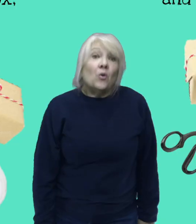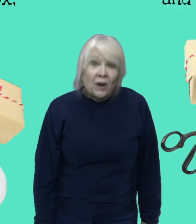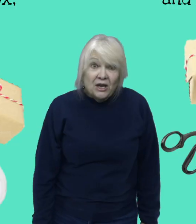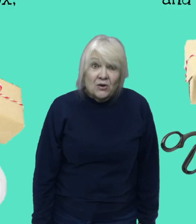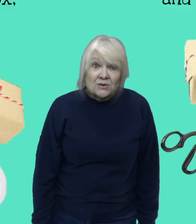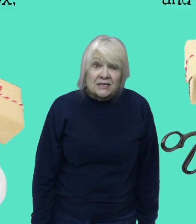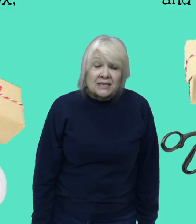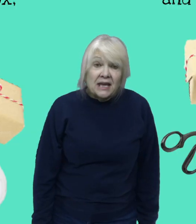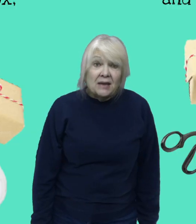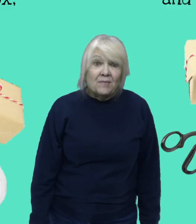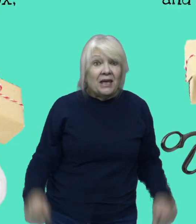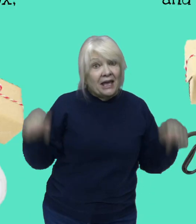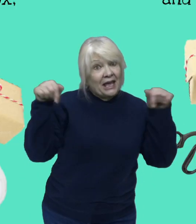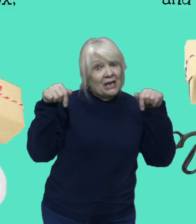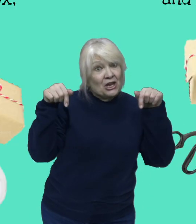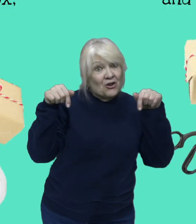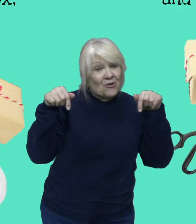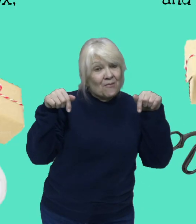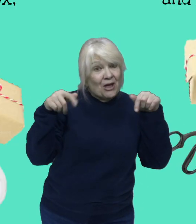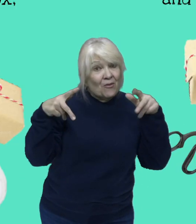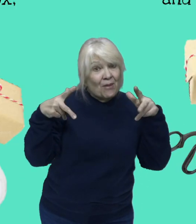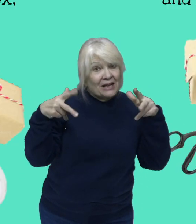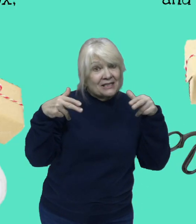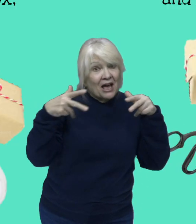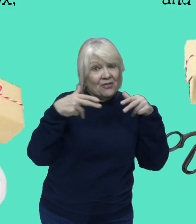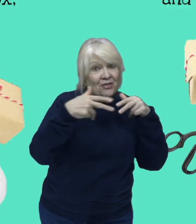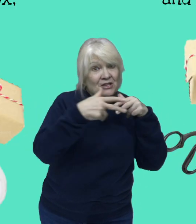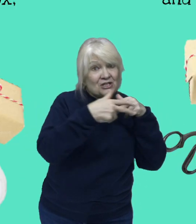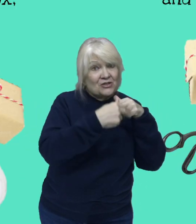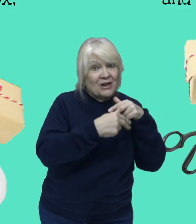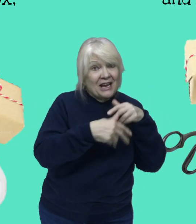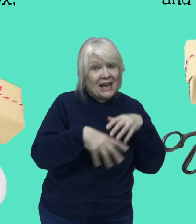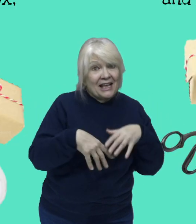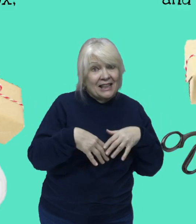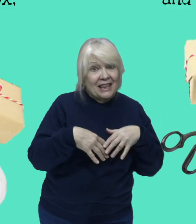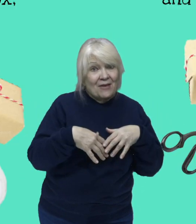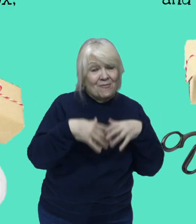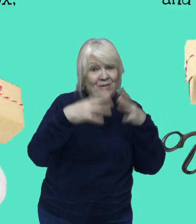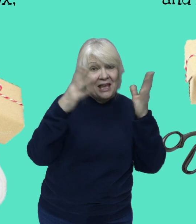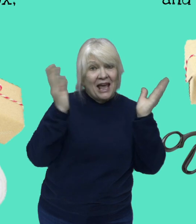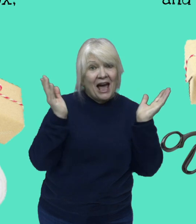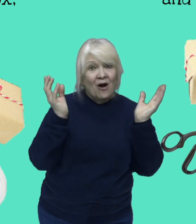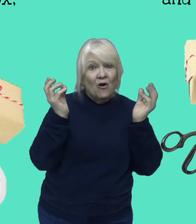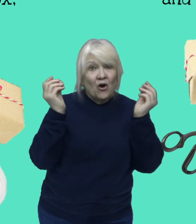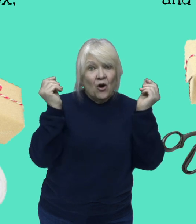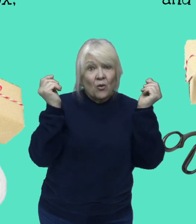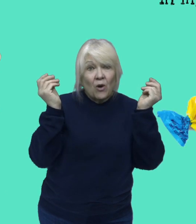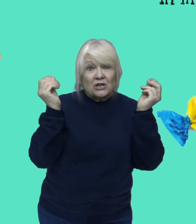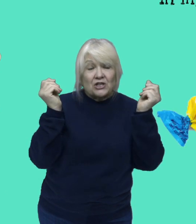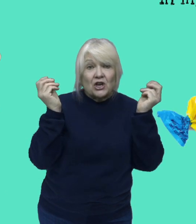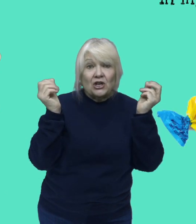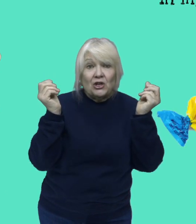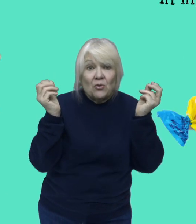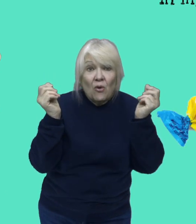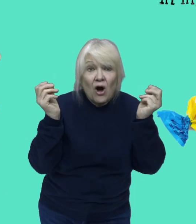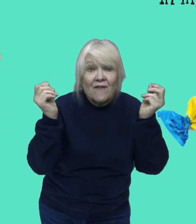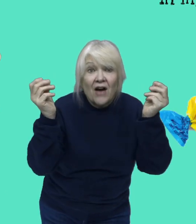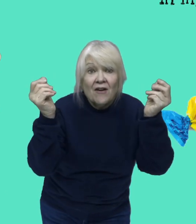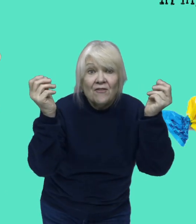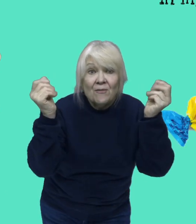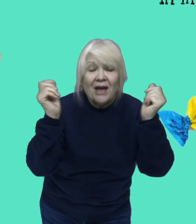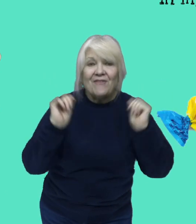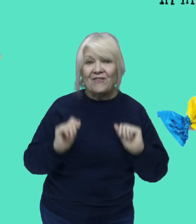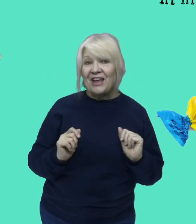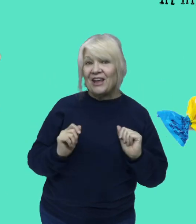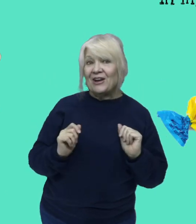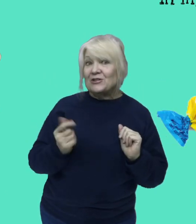When you see me in your mailbox, cut the strings and let me out. Wash the glue off